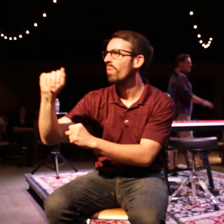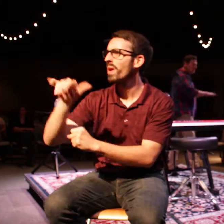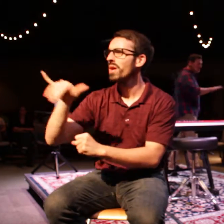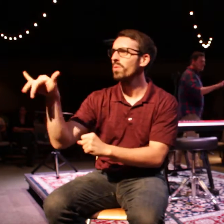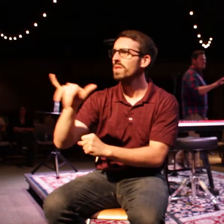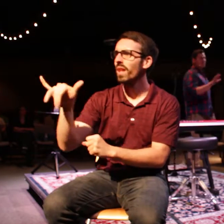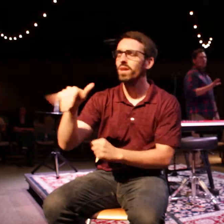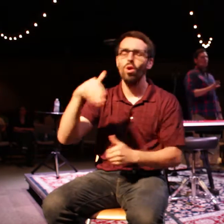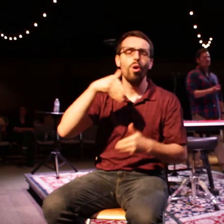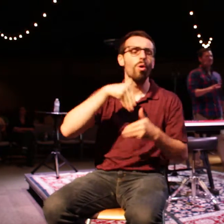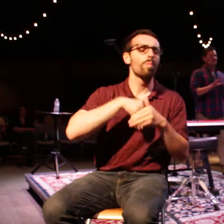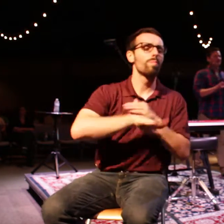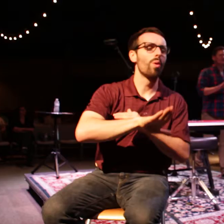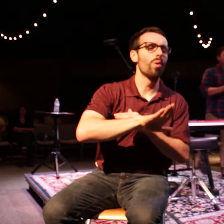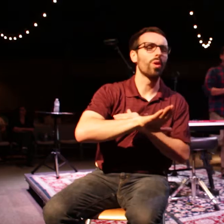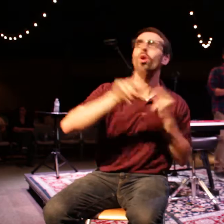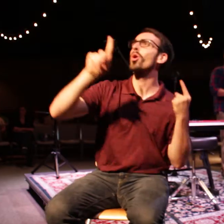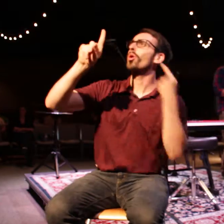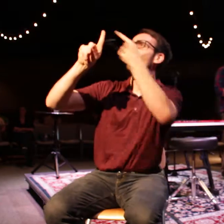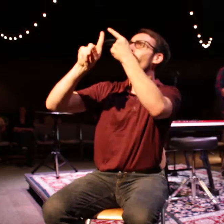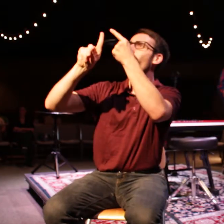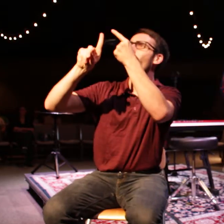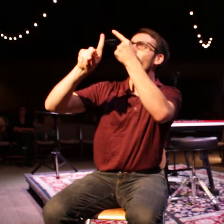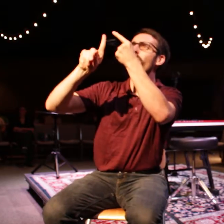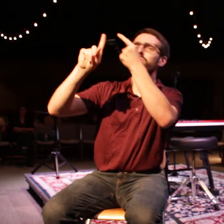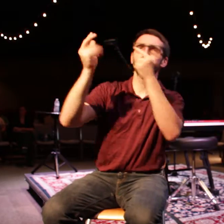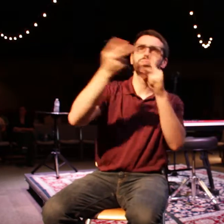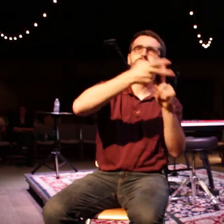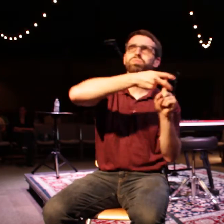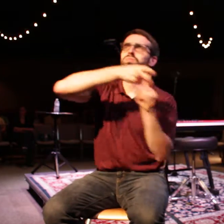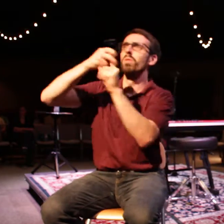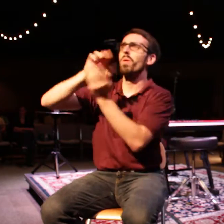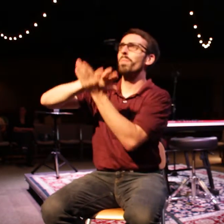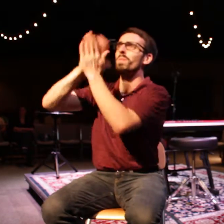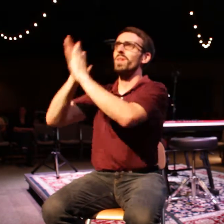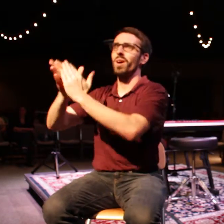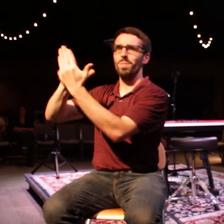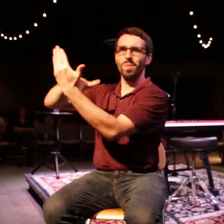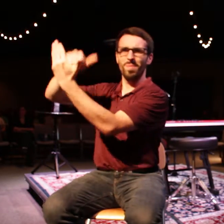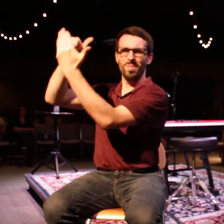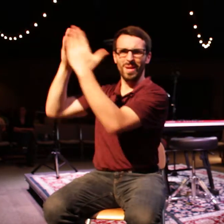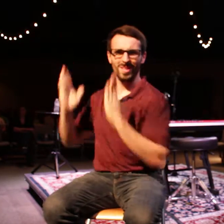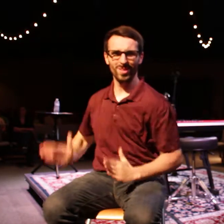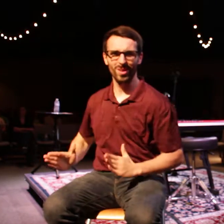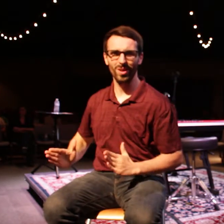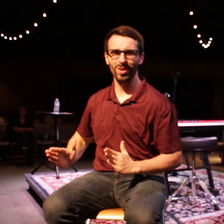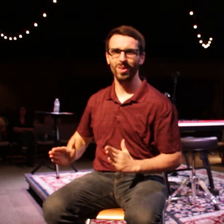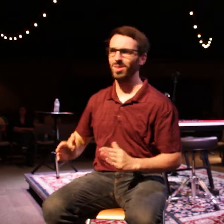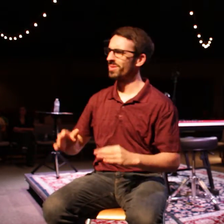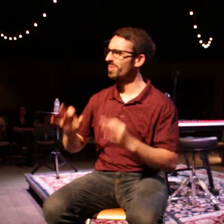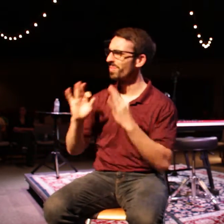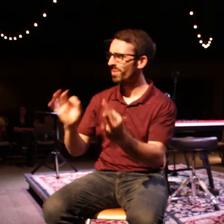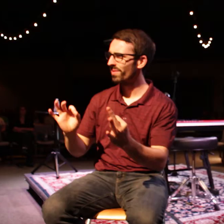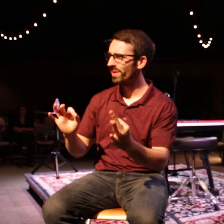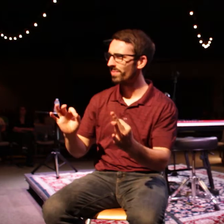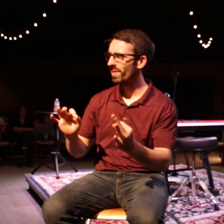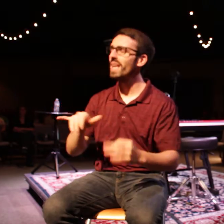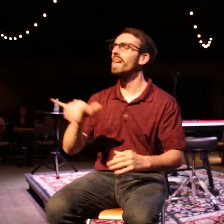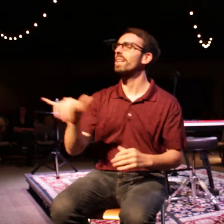you every single one of us in this room at some point in our lives have had a for now job. In other words, it's a job that